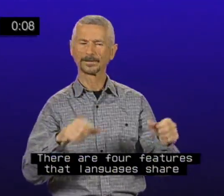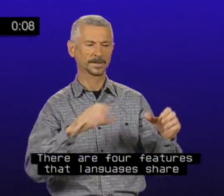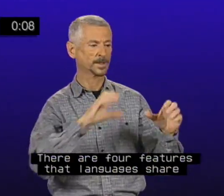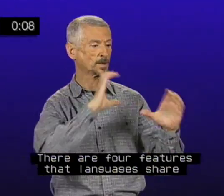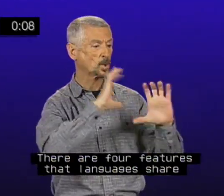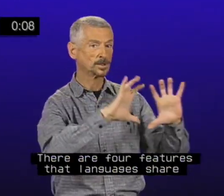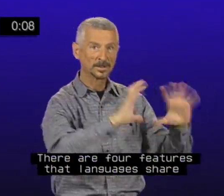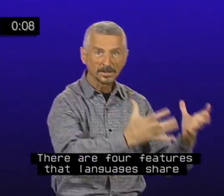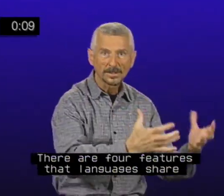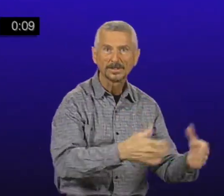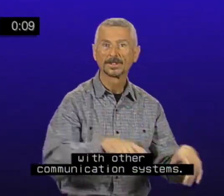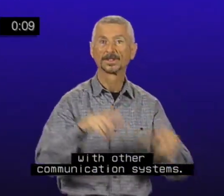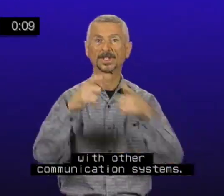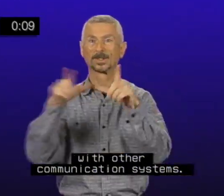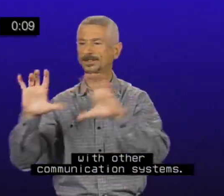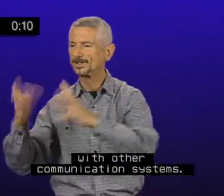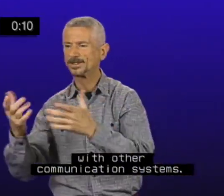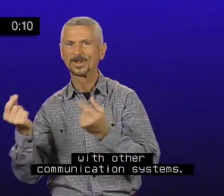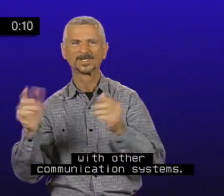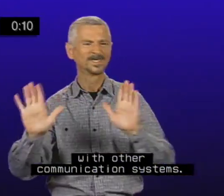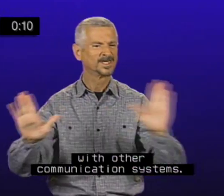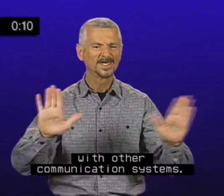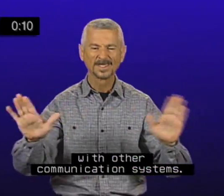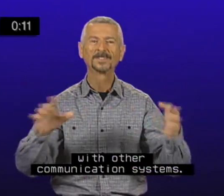features that languages share with other communication systems.